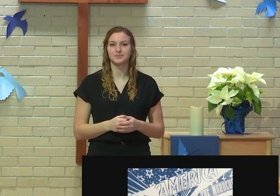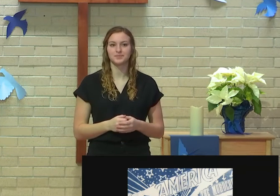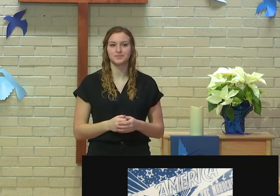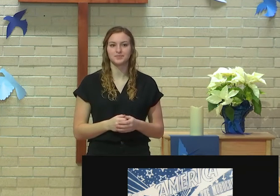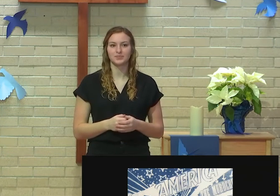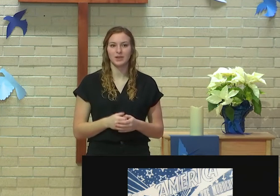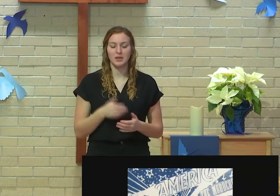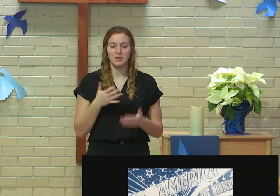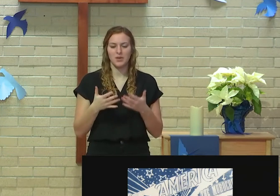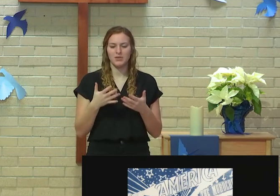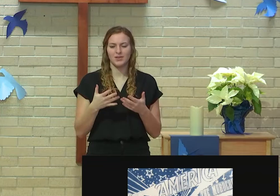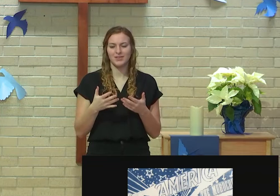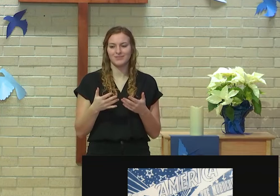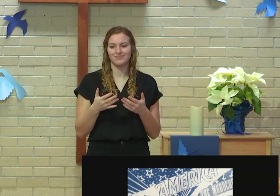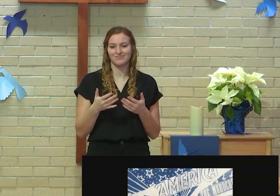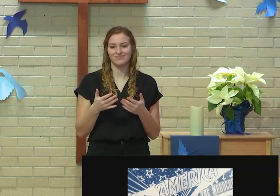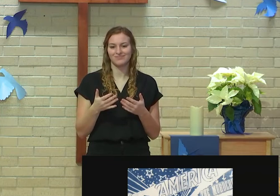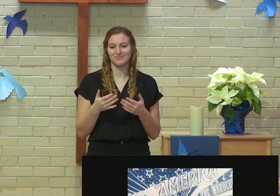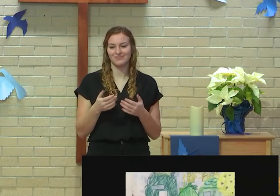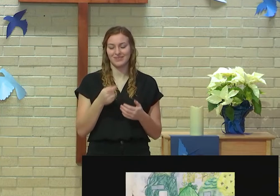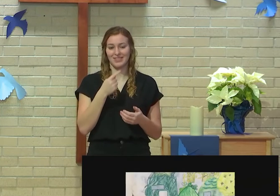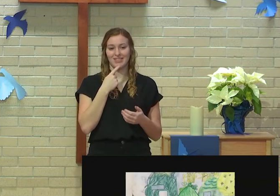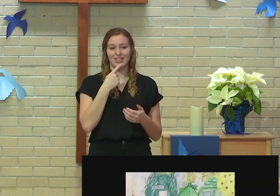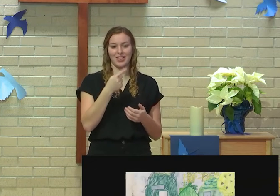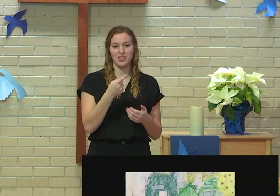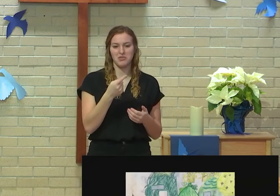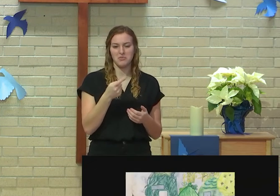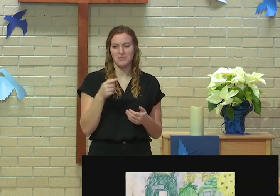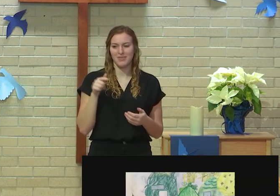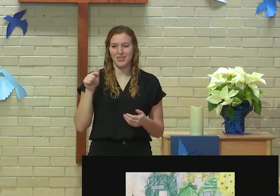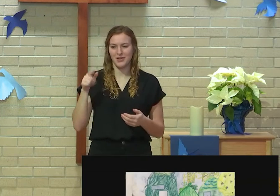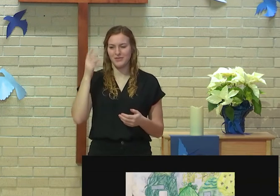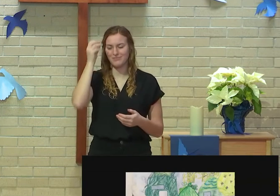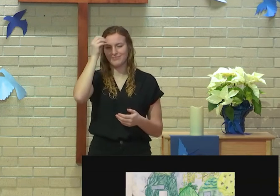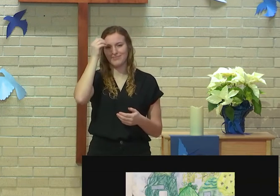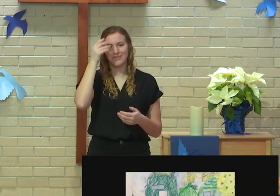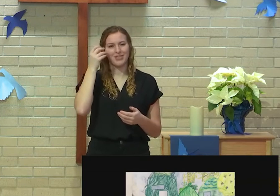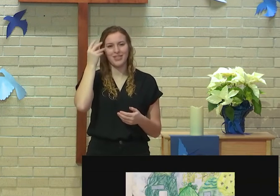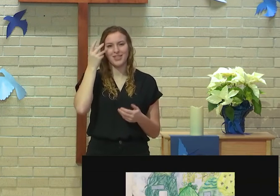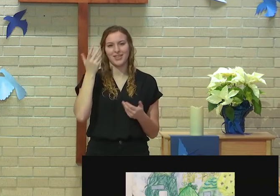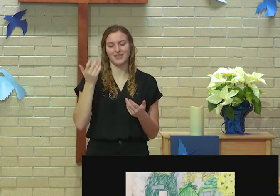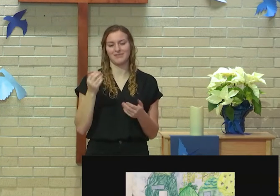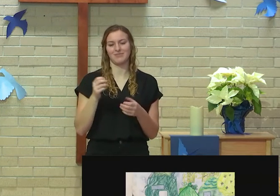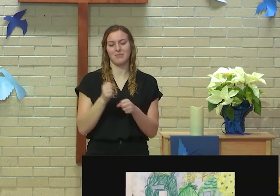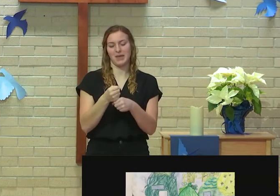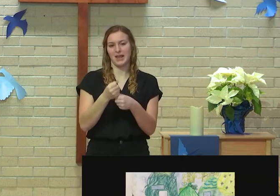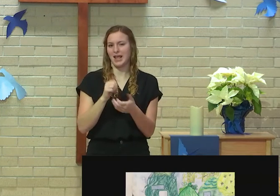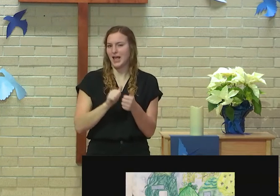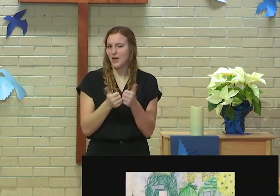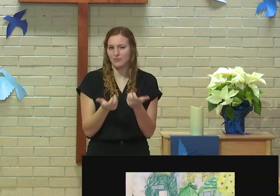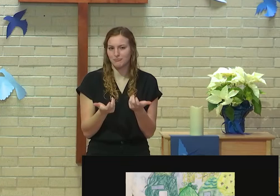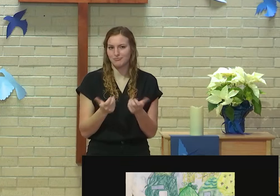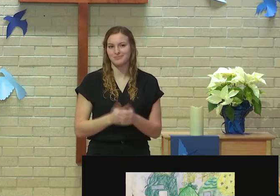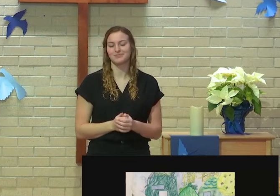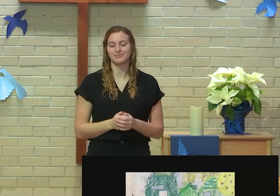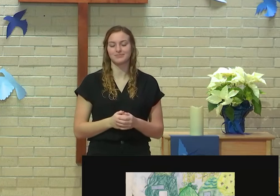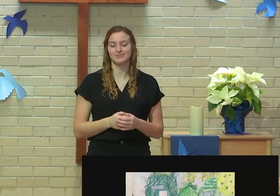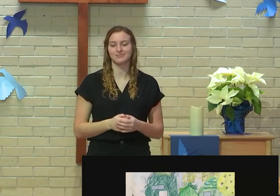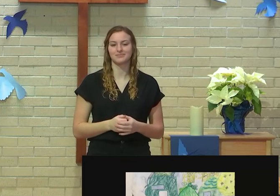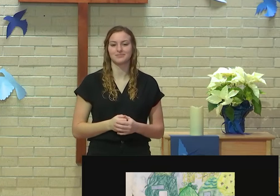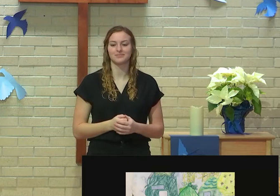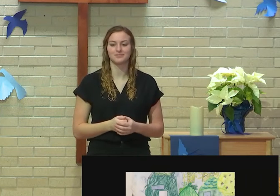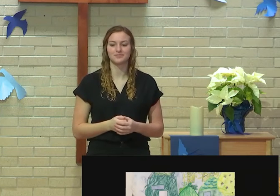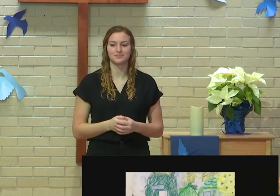you some kind of hint and insight into what they put into their pieces, how they made it, what they were trying to express with it.